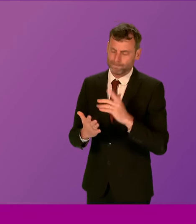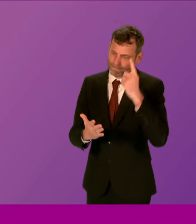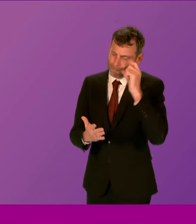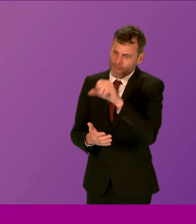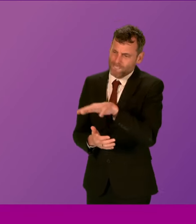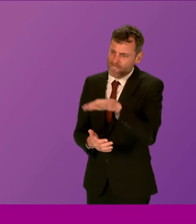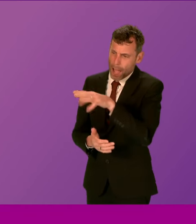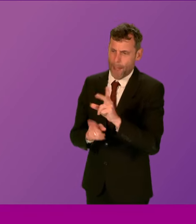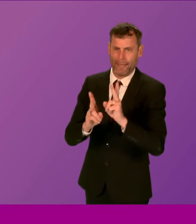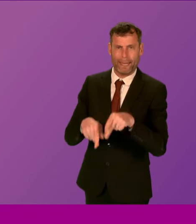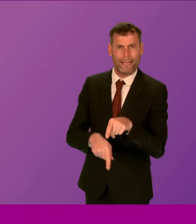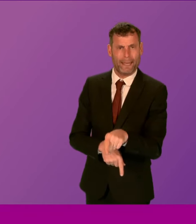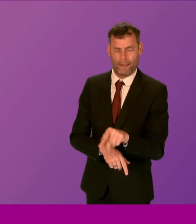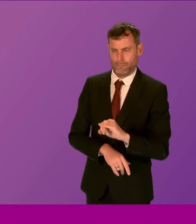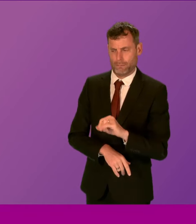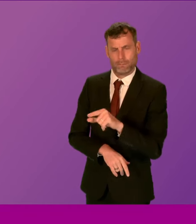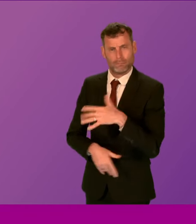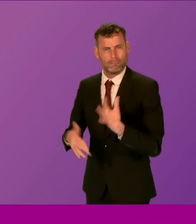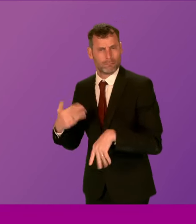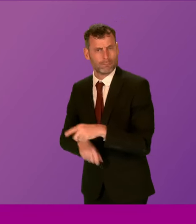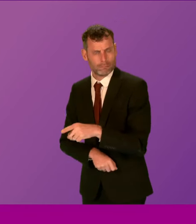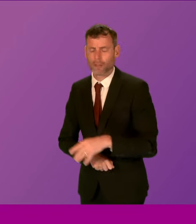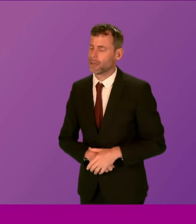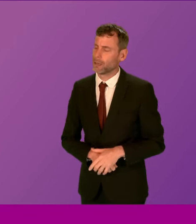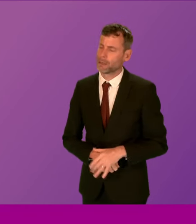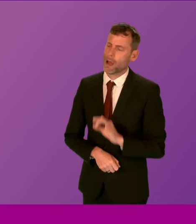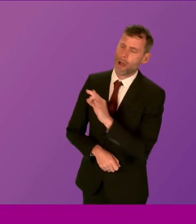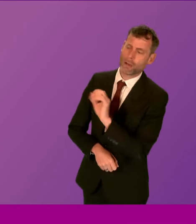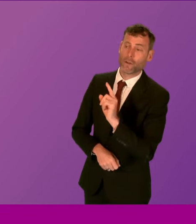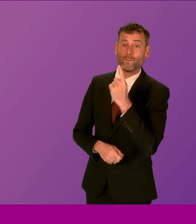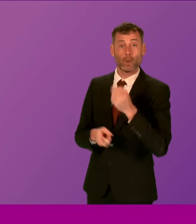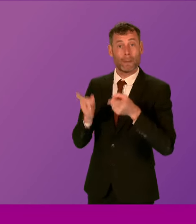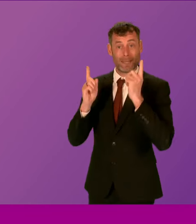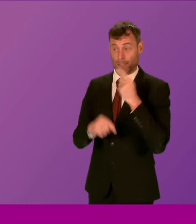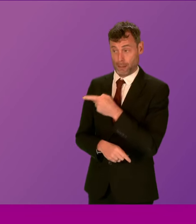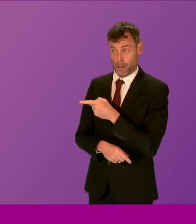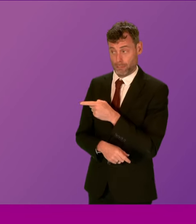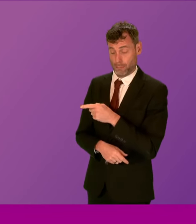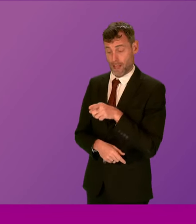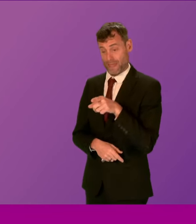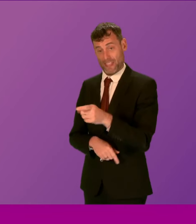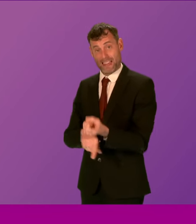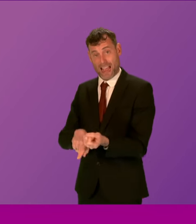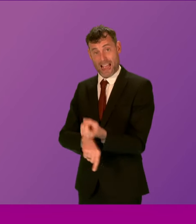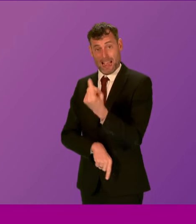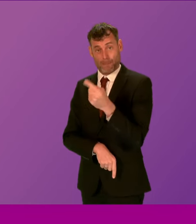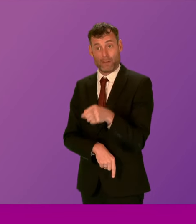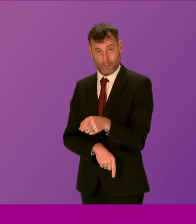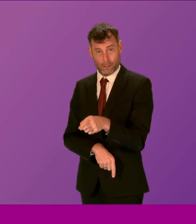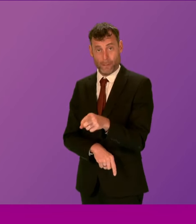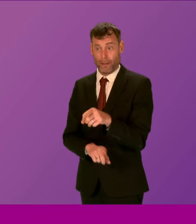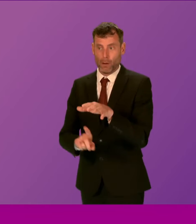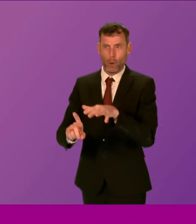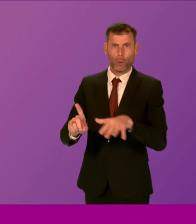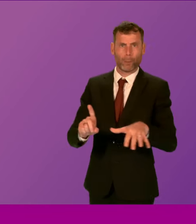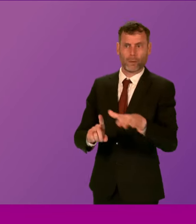Lowe's family at this terrible tragedy. Does the First Minister recognise this awful incident has caused deep unease in the community